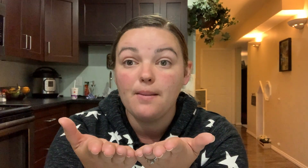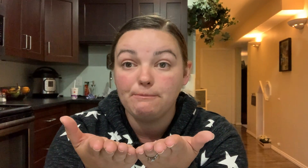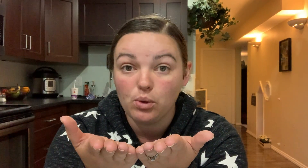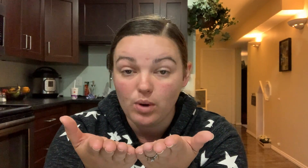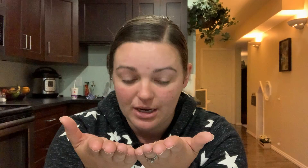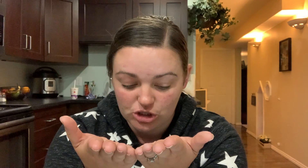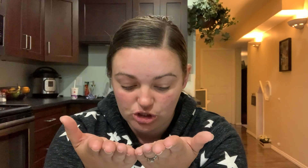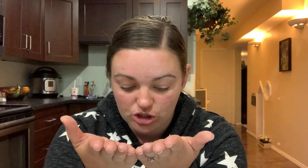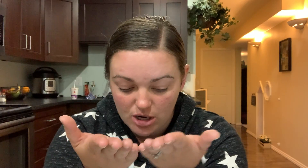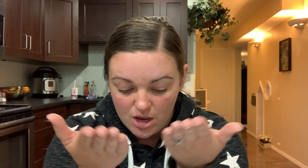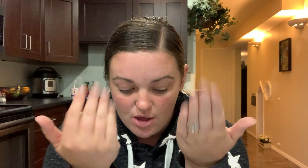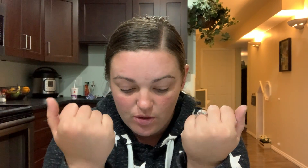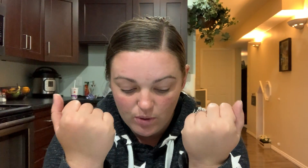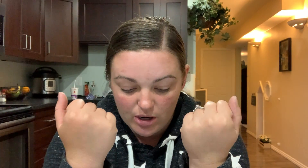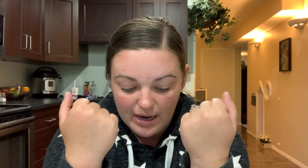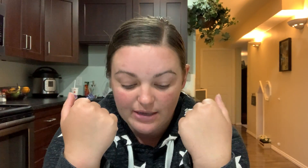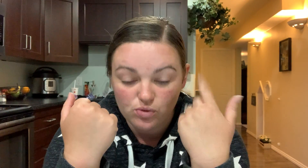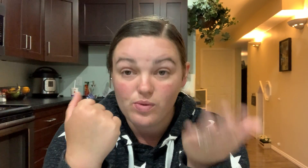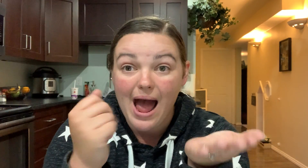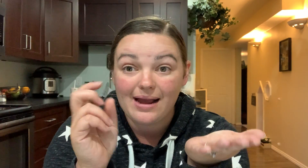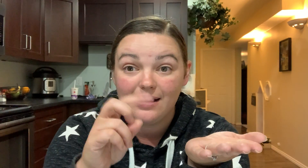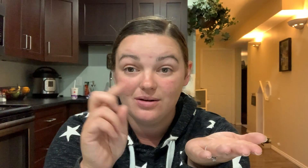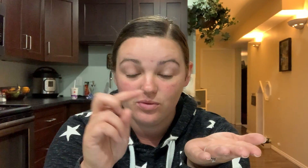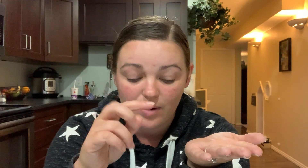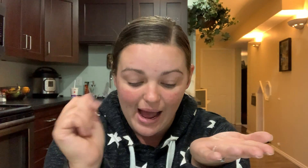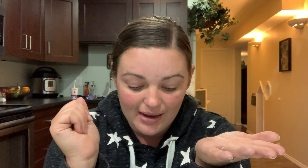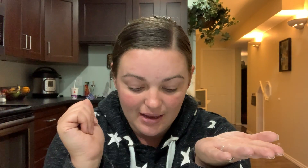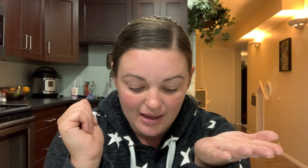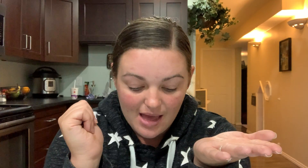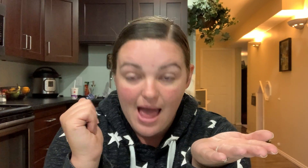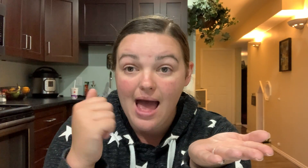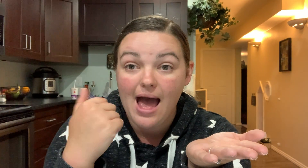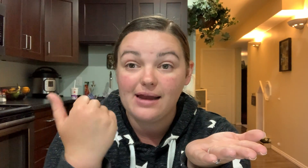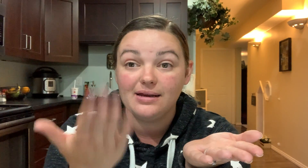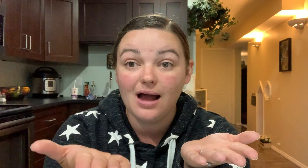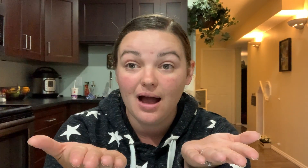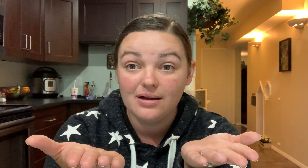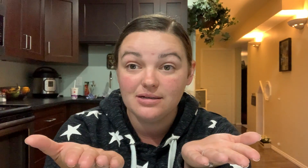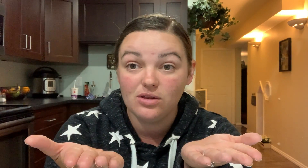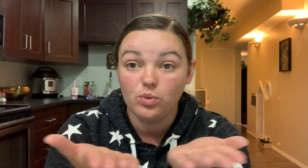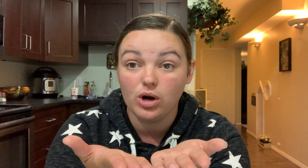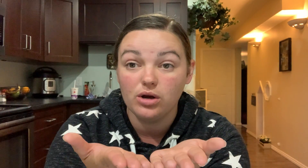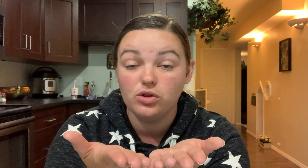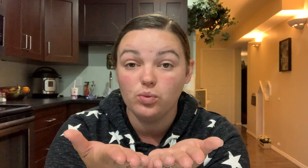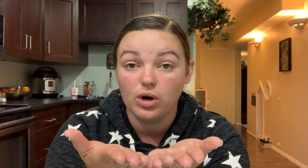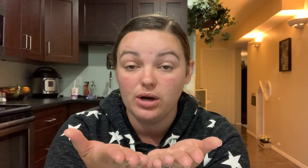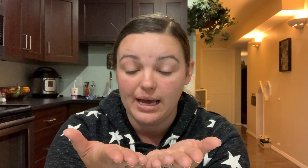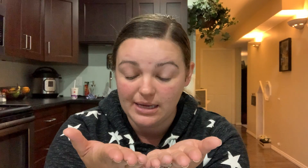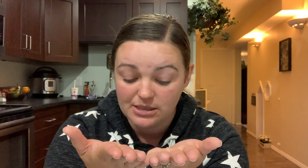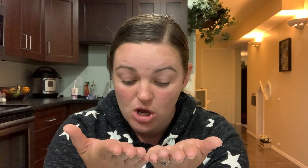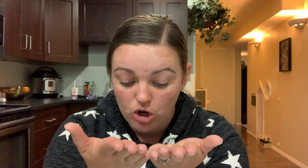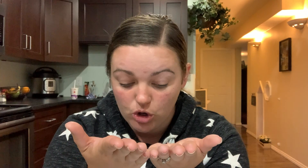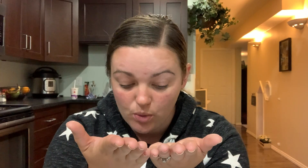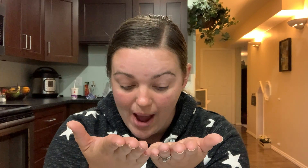brush. The word is rack, rack. Add c-a-k to the word, the word is crack.